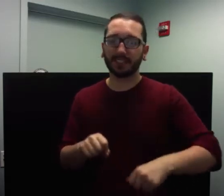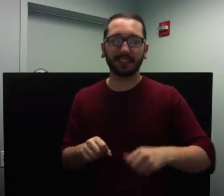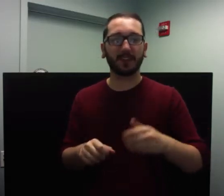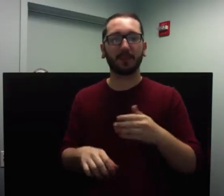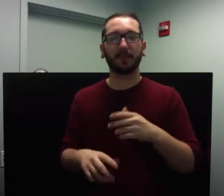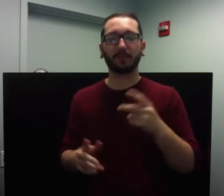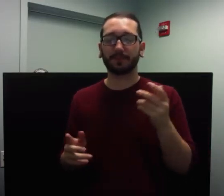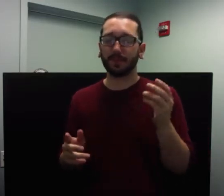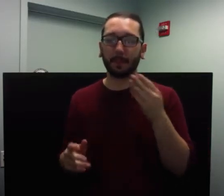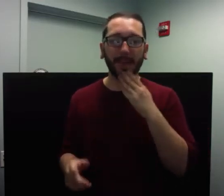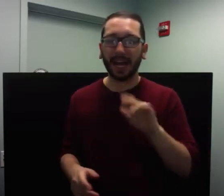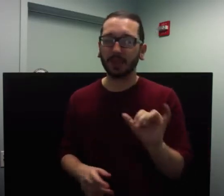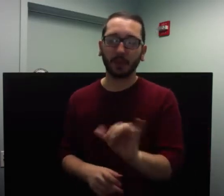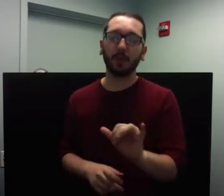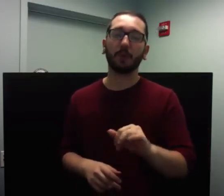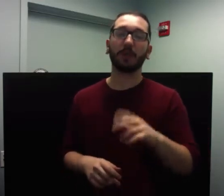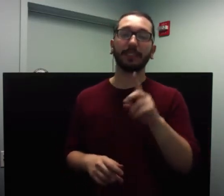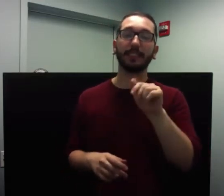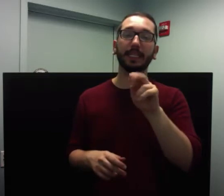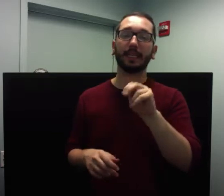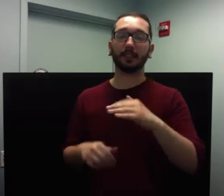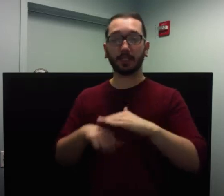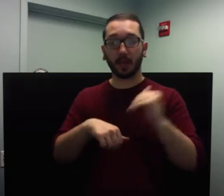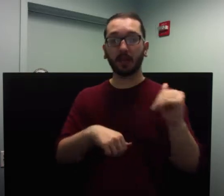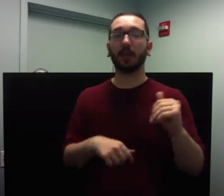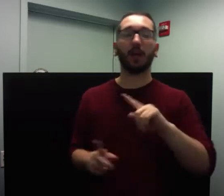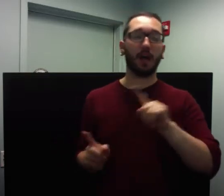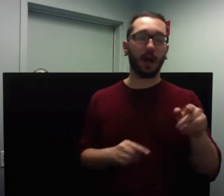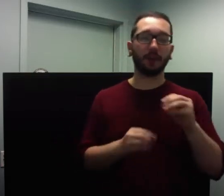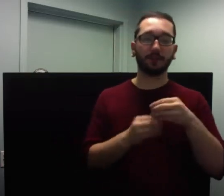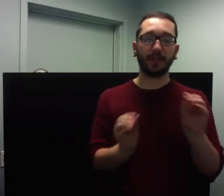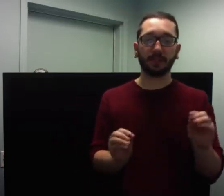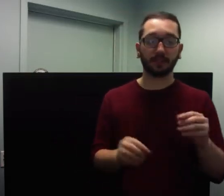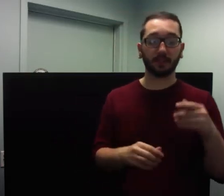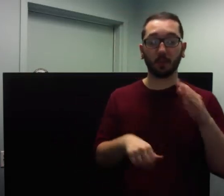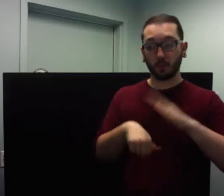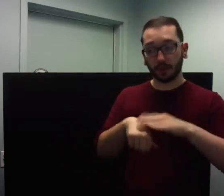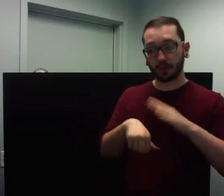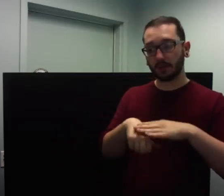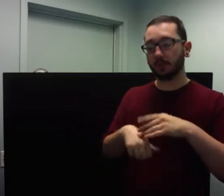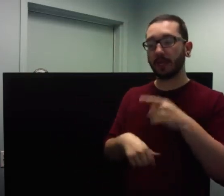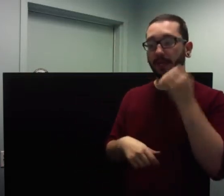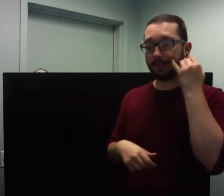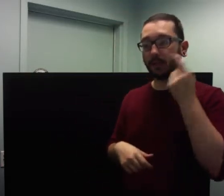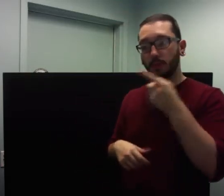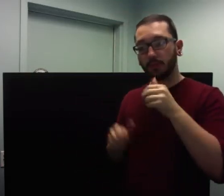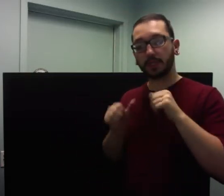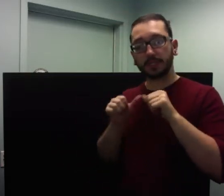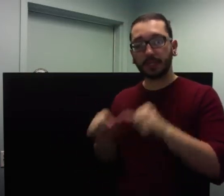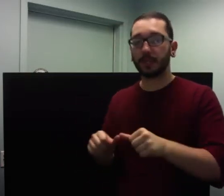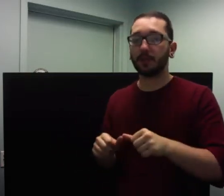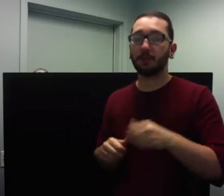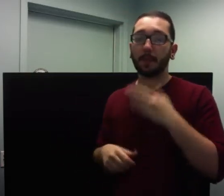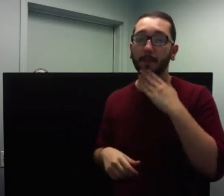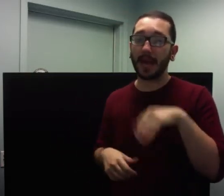The dean warned him and if his performance continued at this poor level, he would be asked to leave the school.